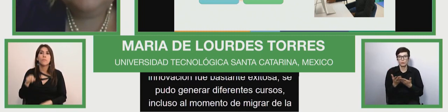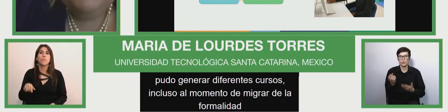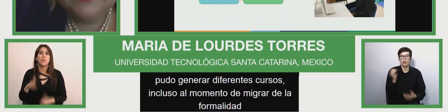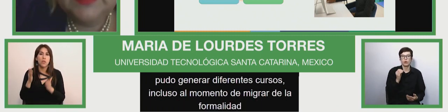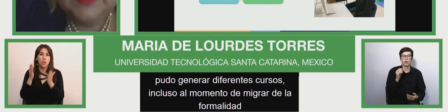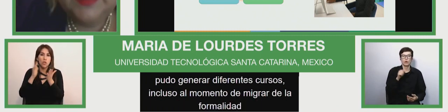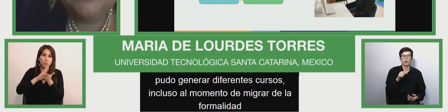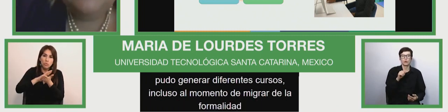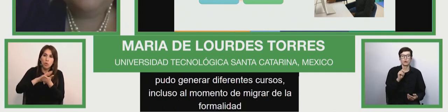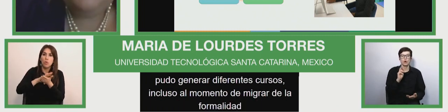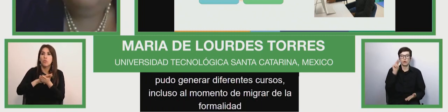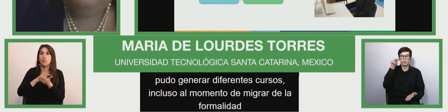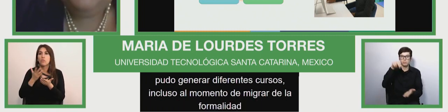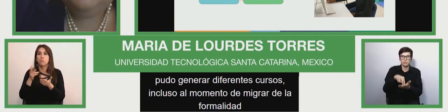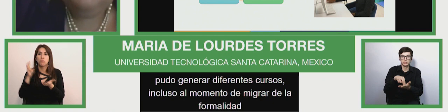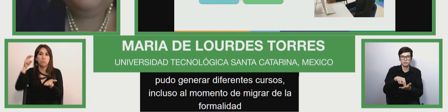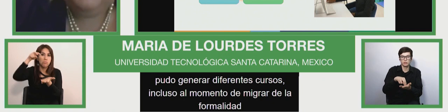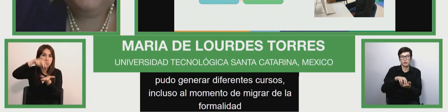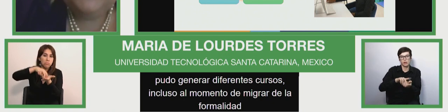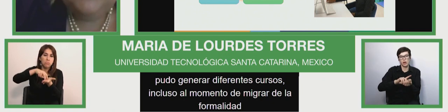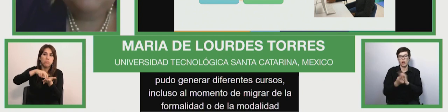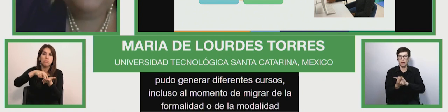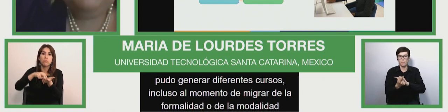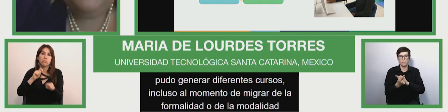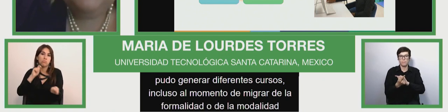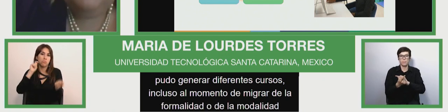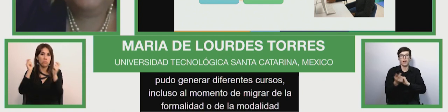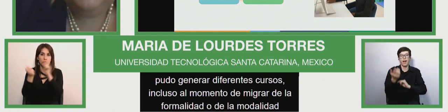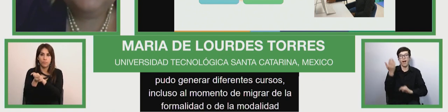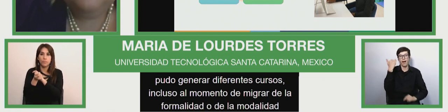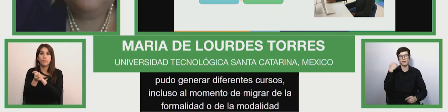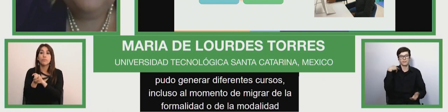even to include um